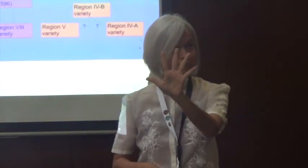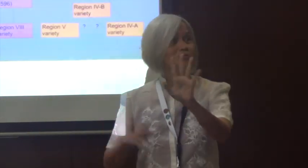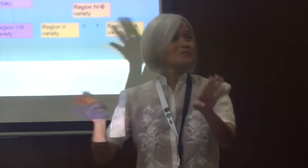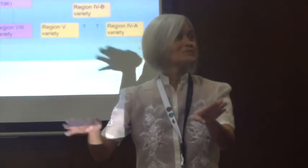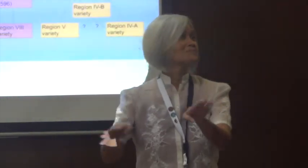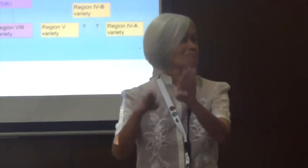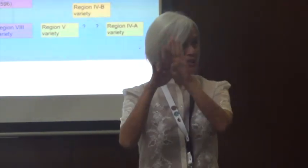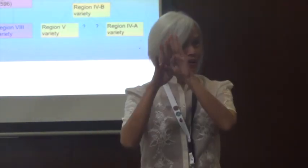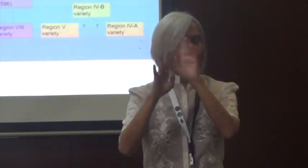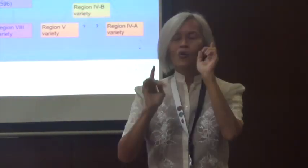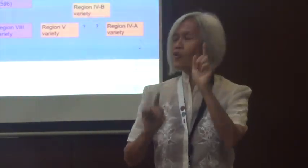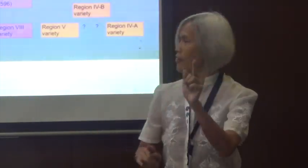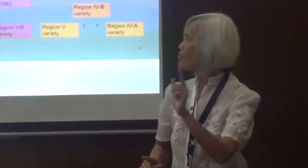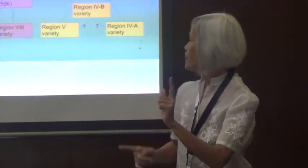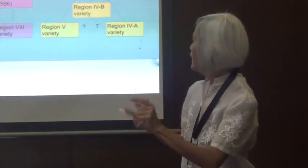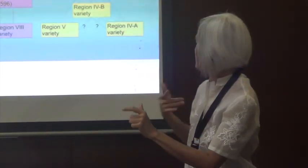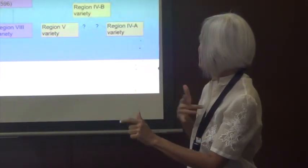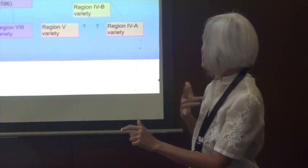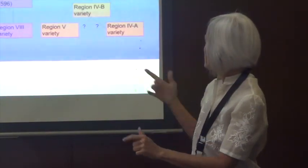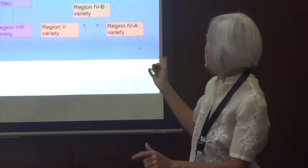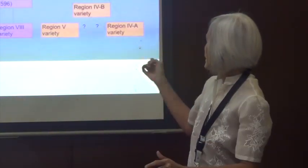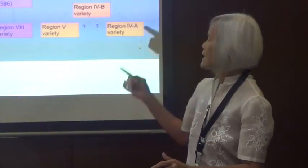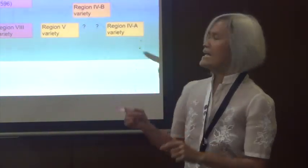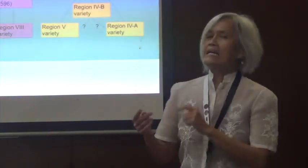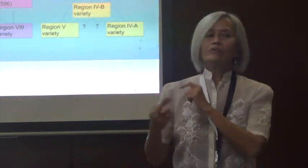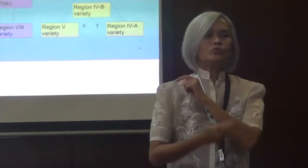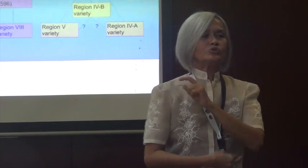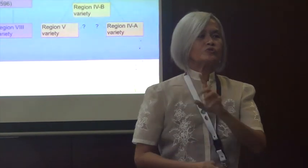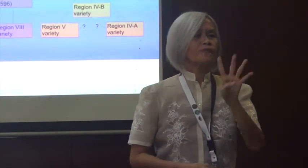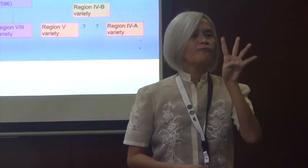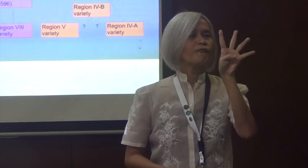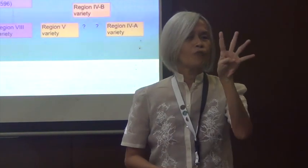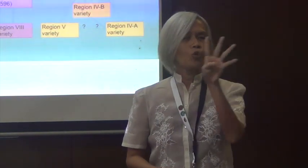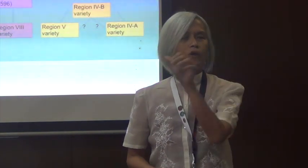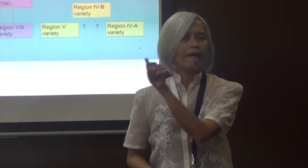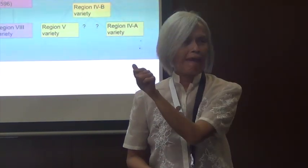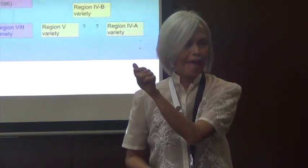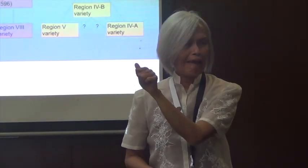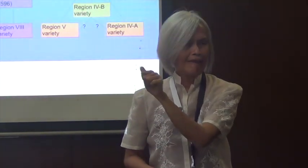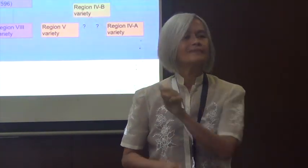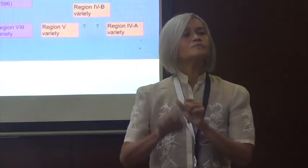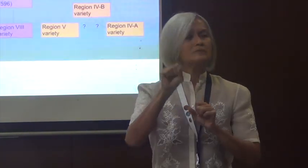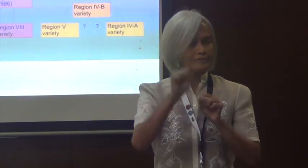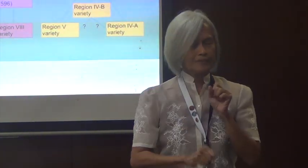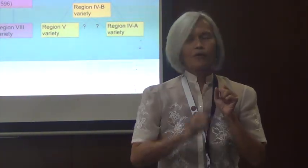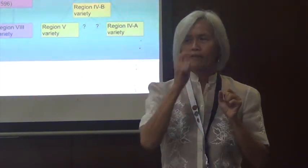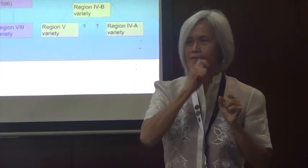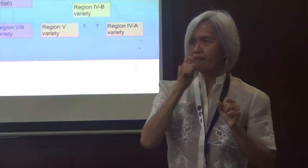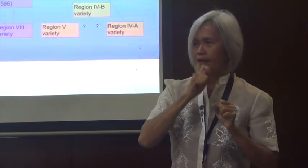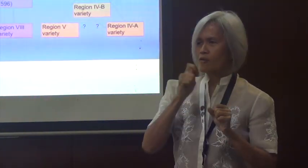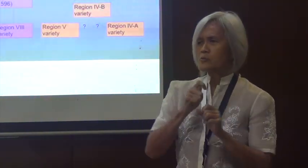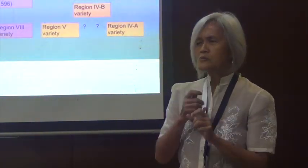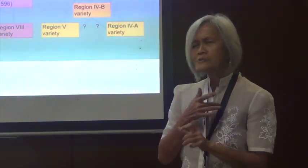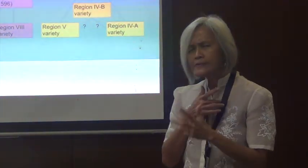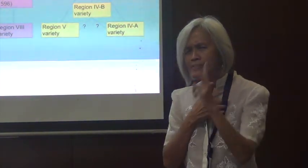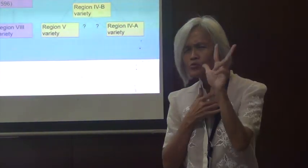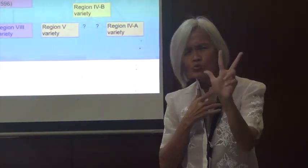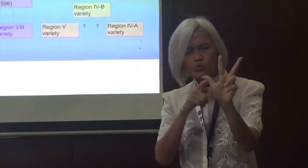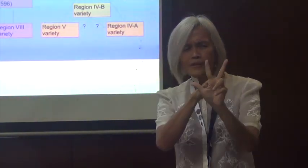another region that we looked into was region five. And region four eight, where you have